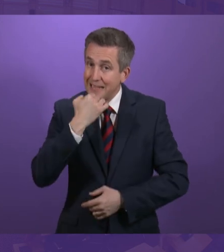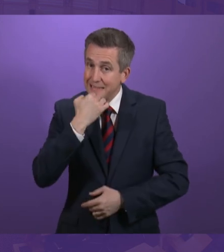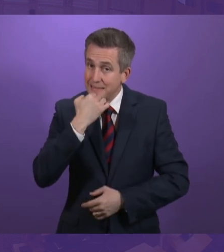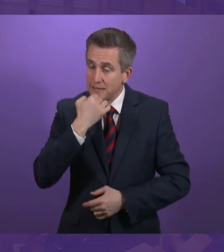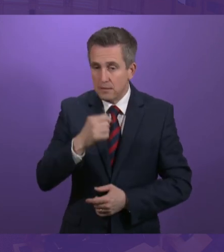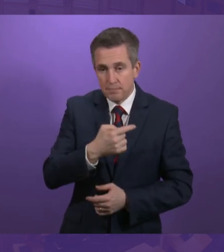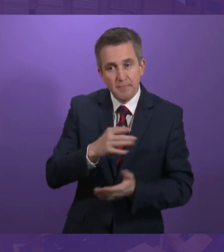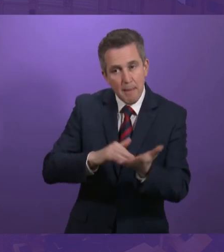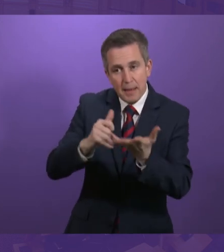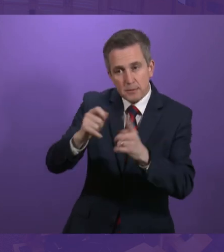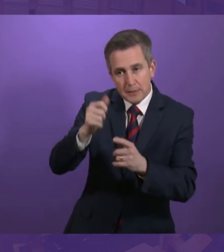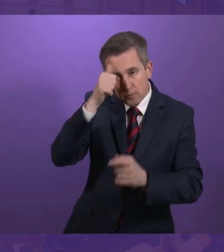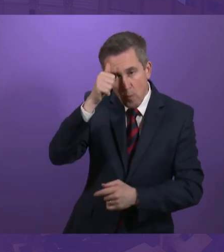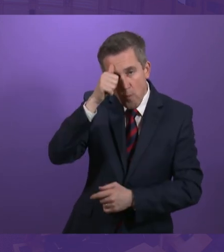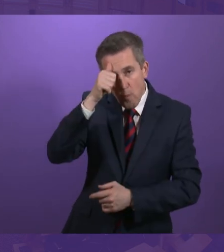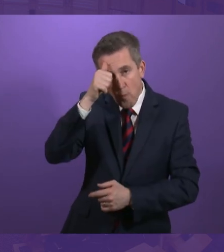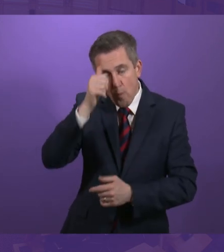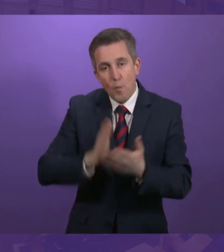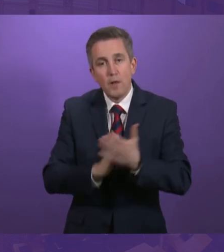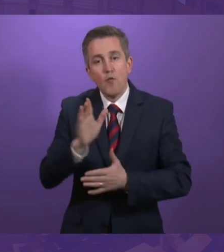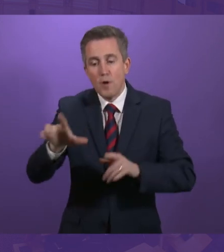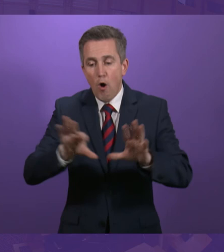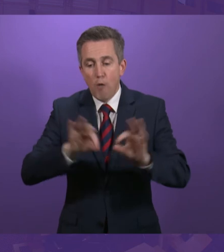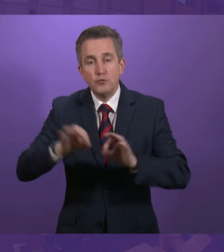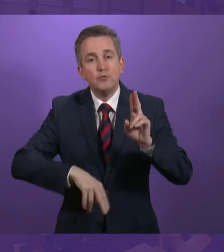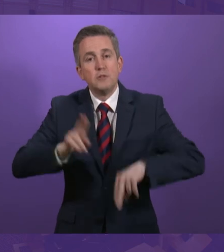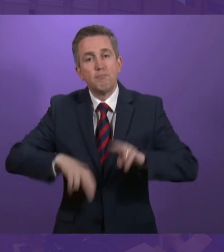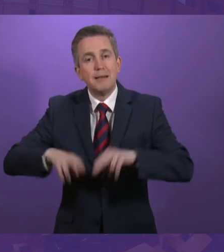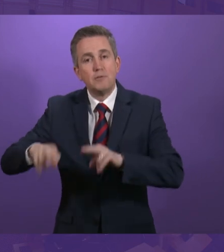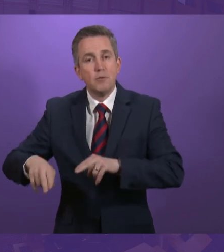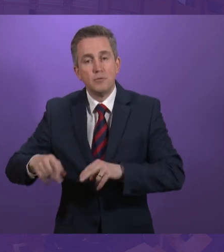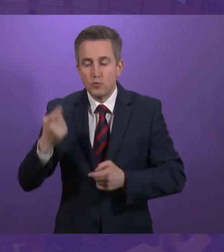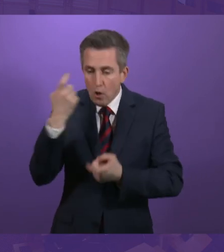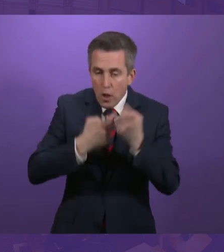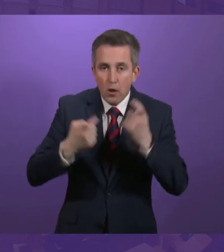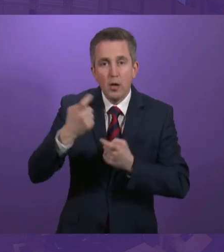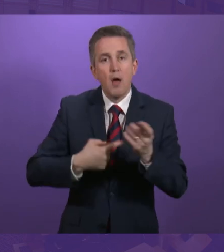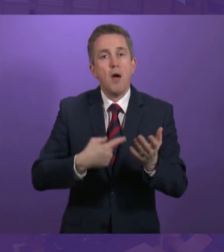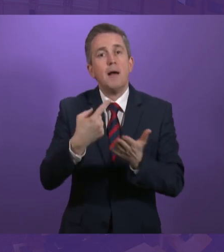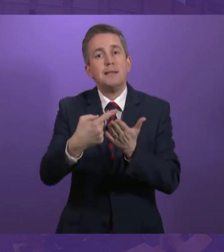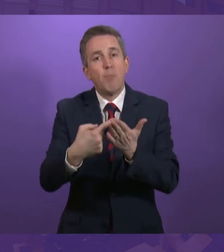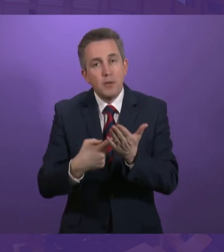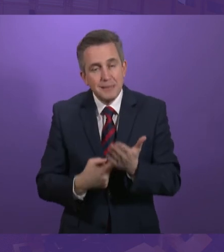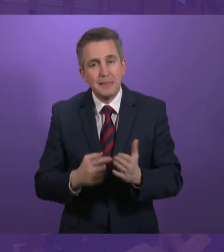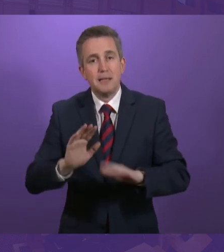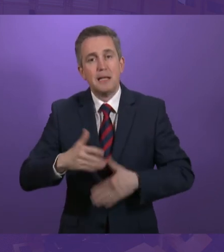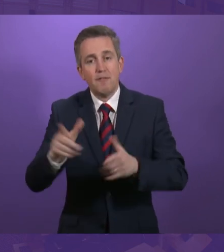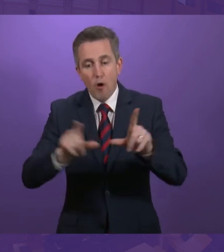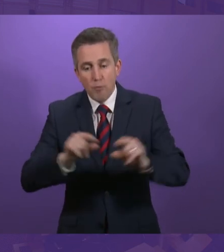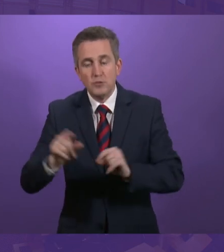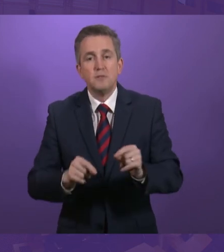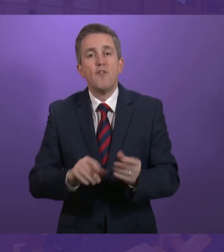members will know, that there is an option in appraisals going forward to examine the potential policy and delivery options for the income